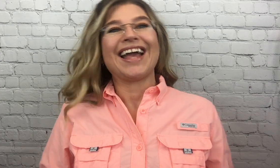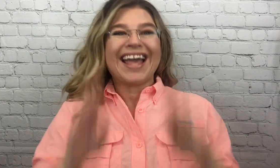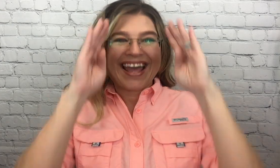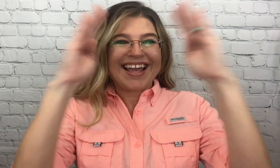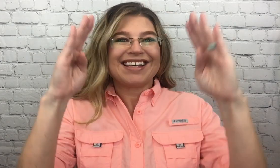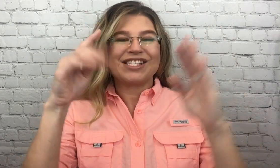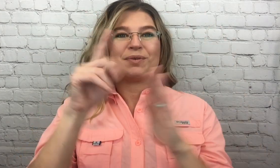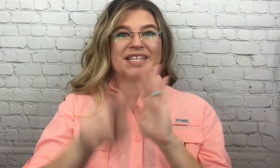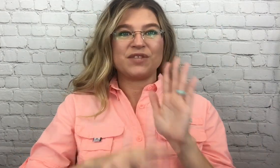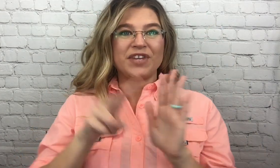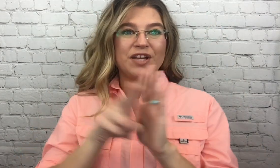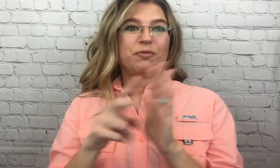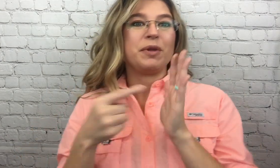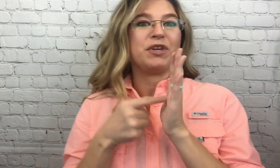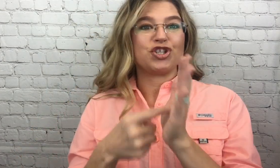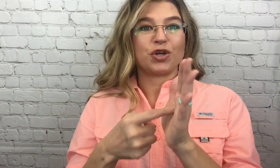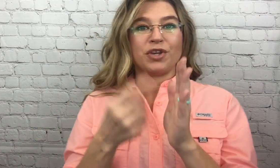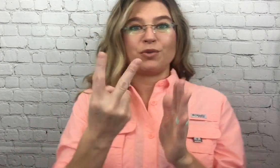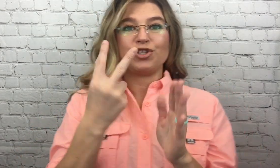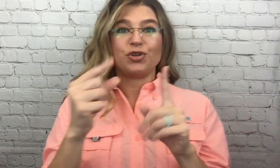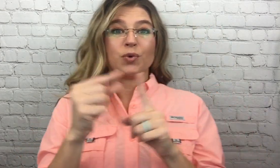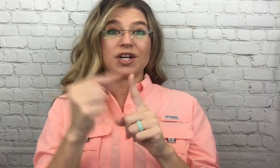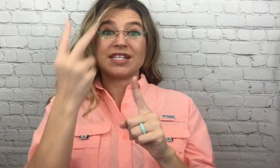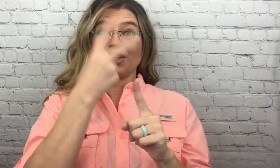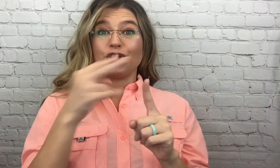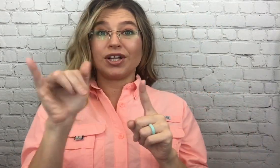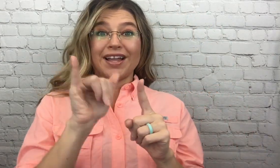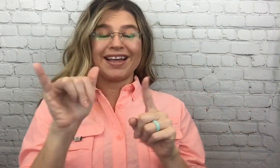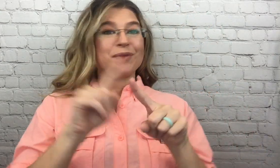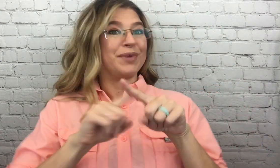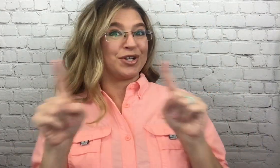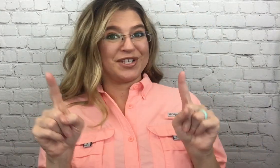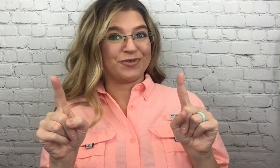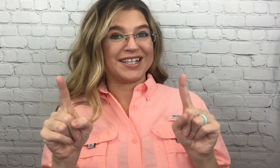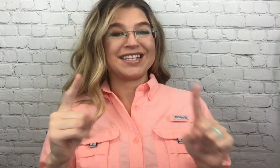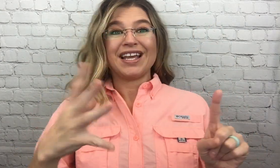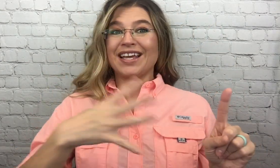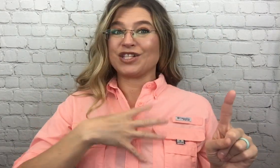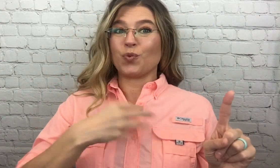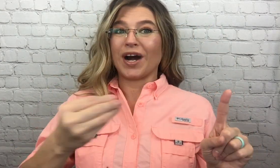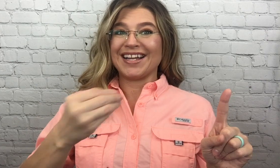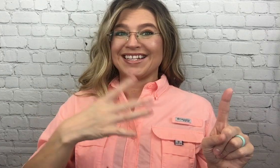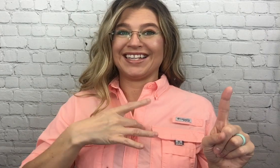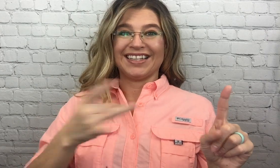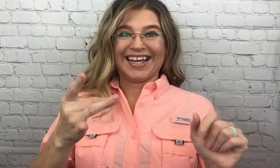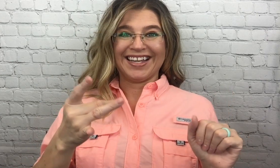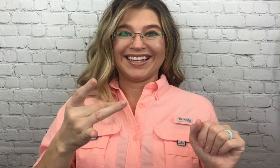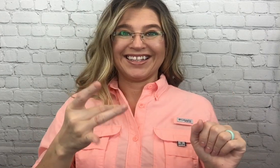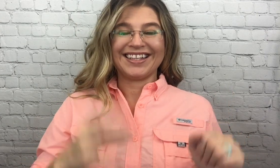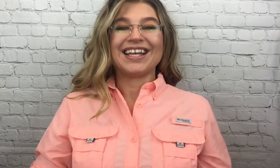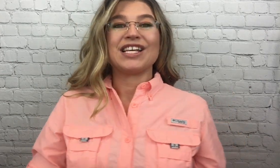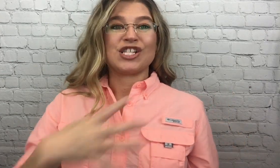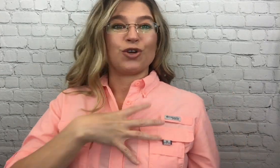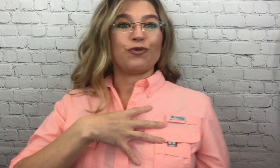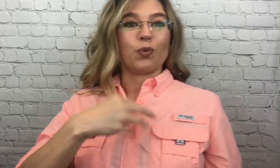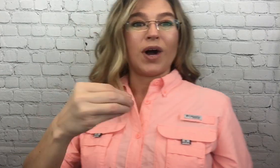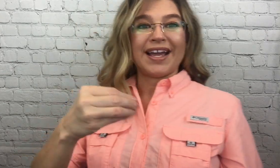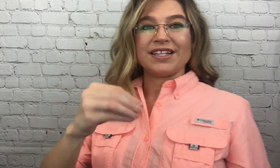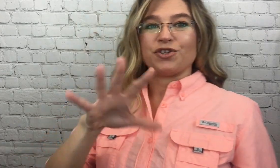Hey guys, so in this video I'm going to be showing you two words that look alike but are different. It's white and like. So for white you're